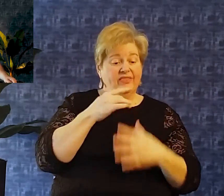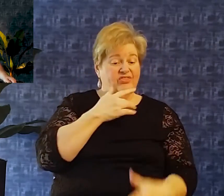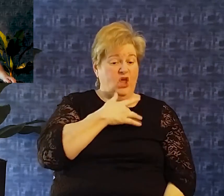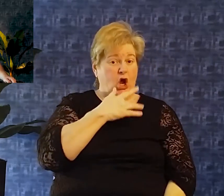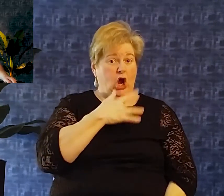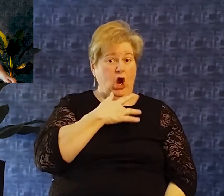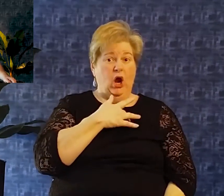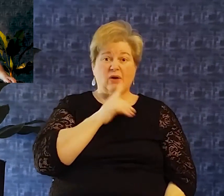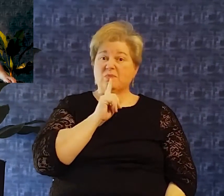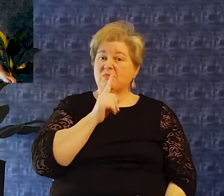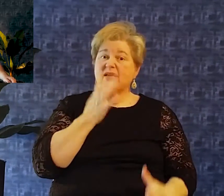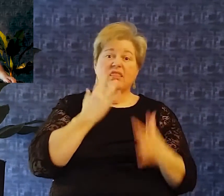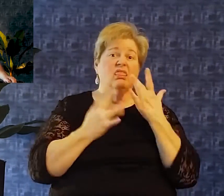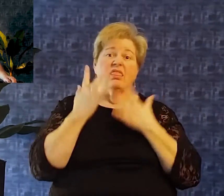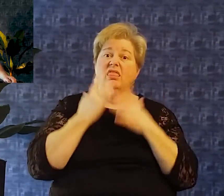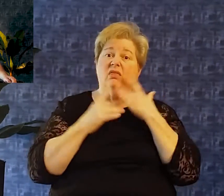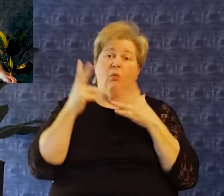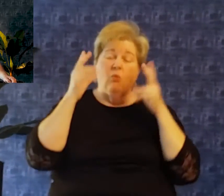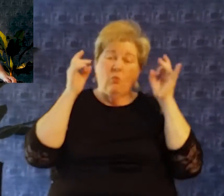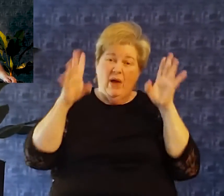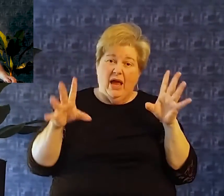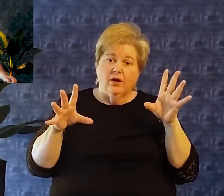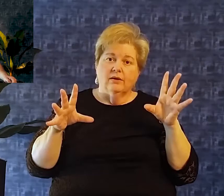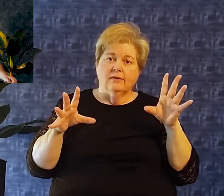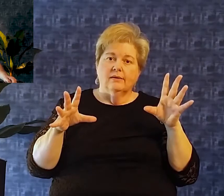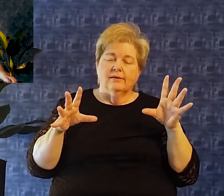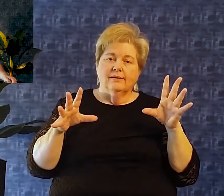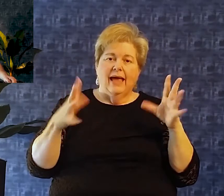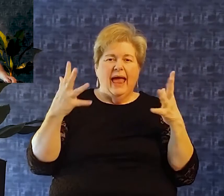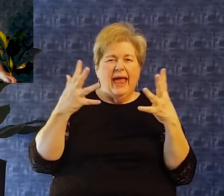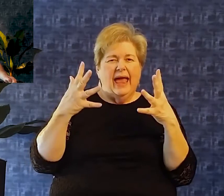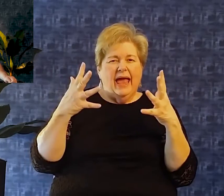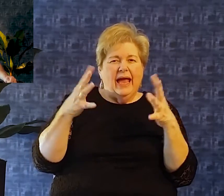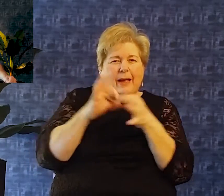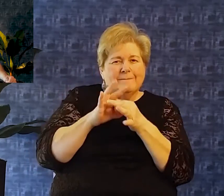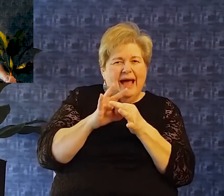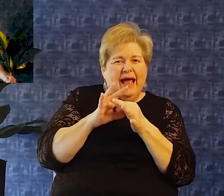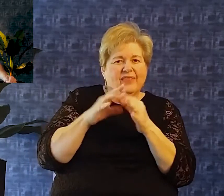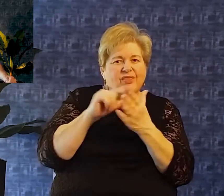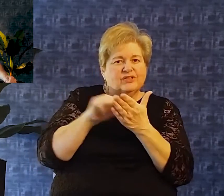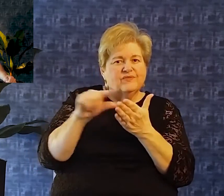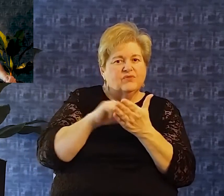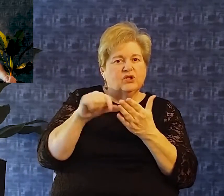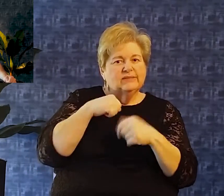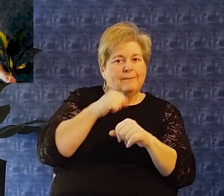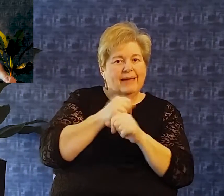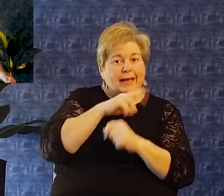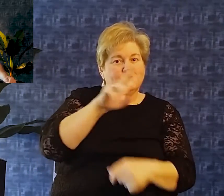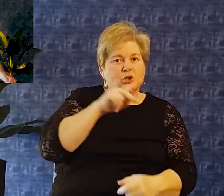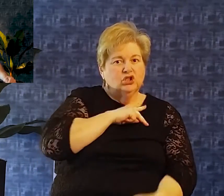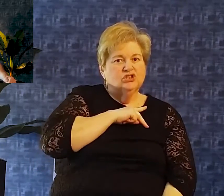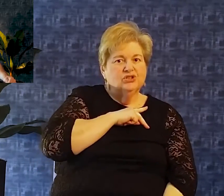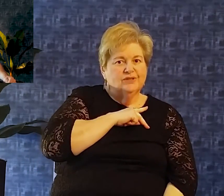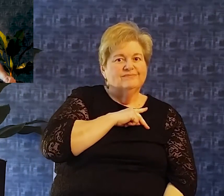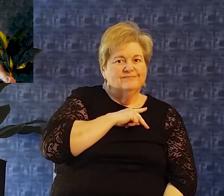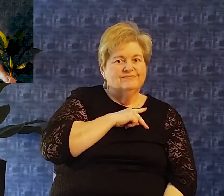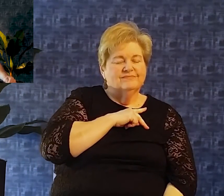and personalize them Maybe you would say something like this My heart is desperately